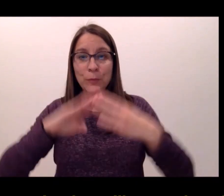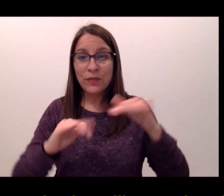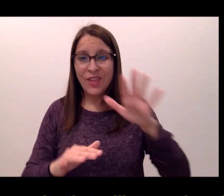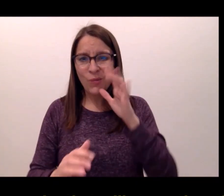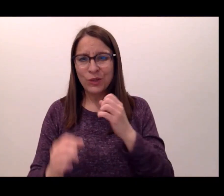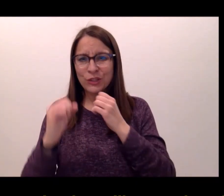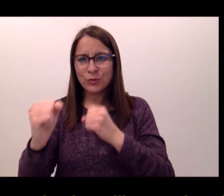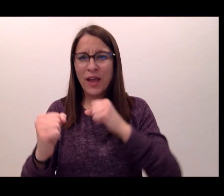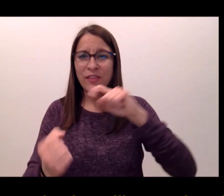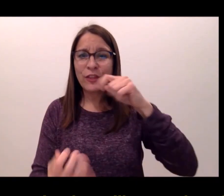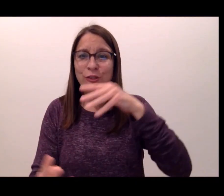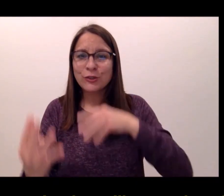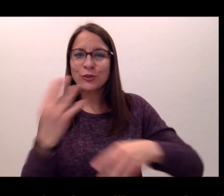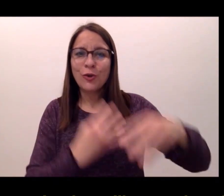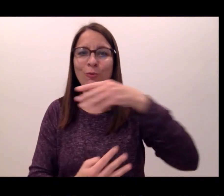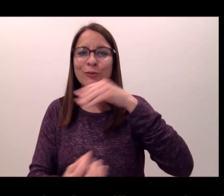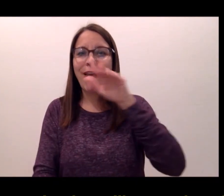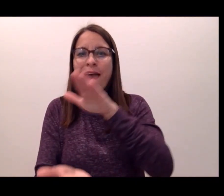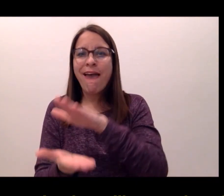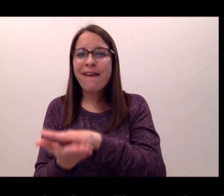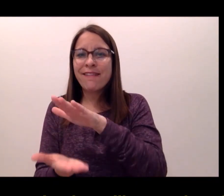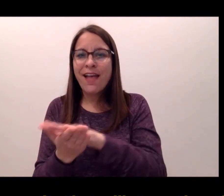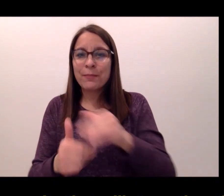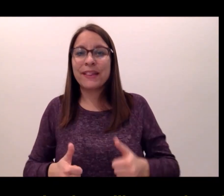that will strengthen the social and academic life for students.